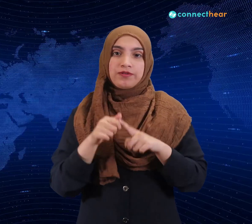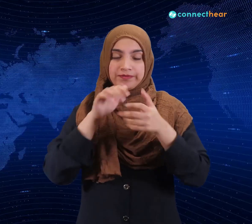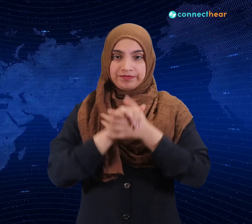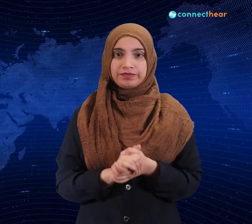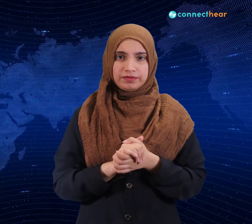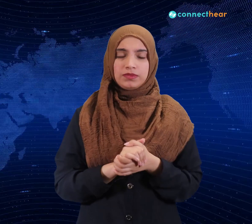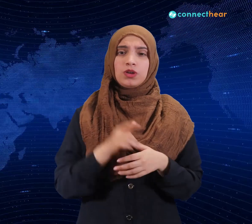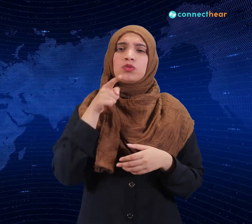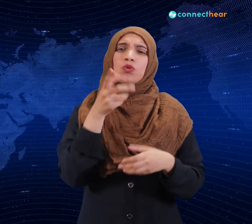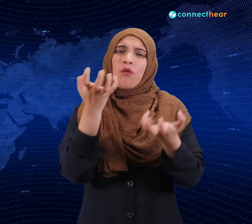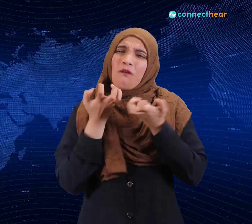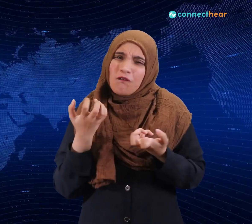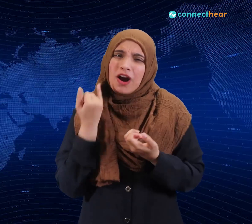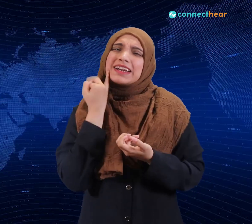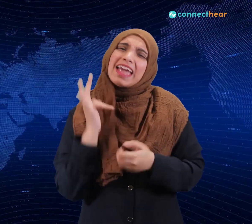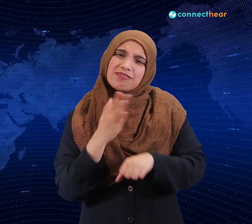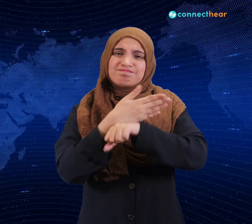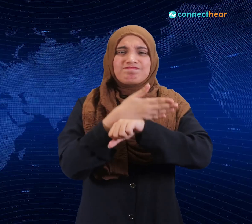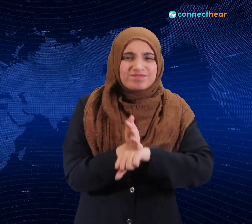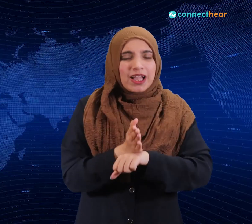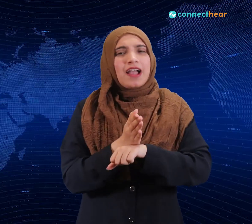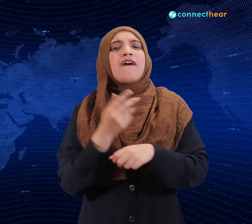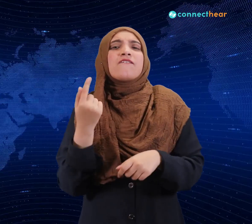You can choose to do this later, but you would have to upload your ID picture.